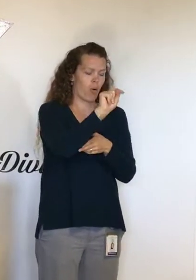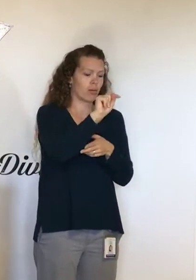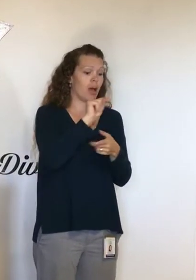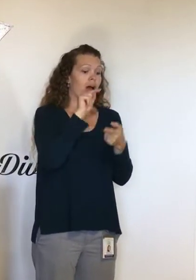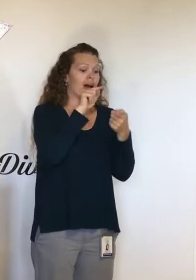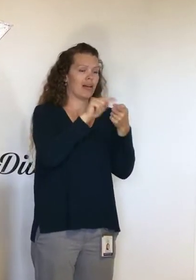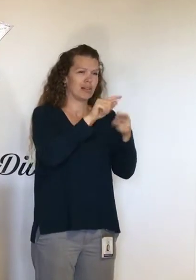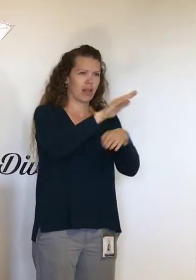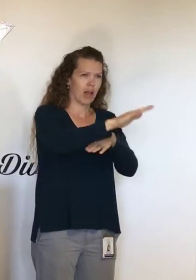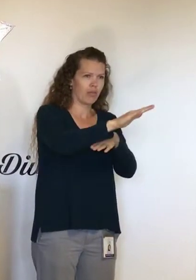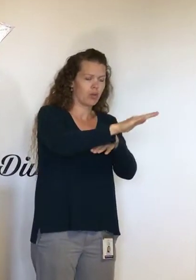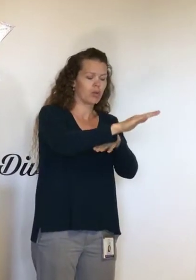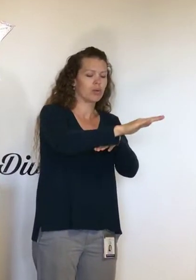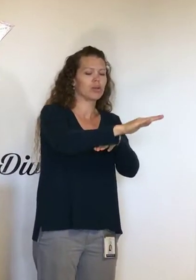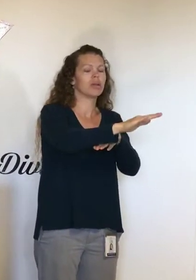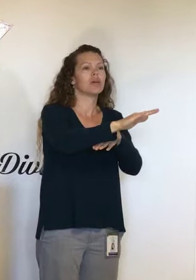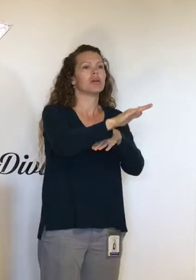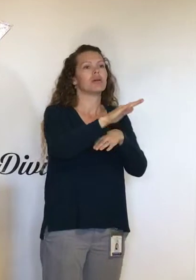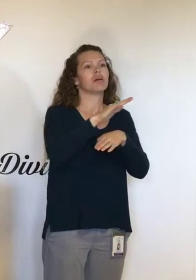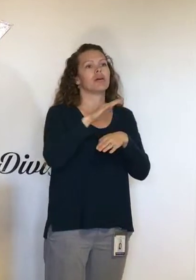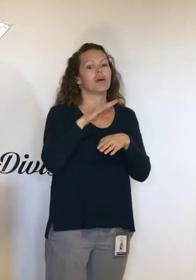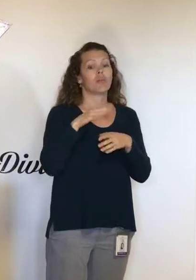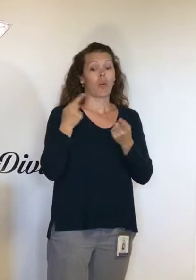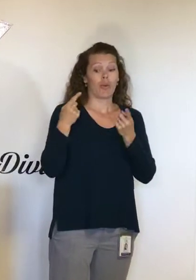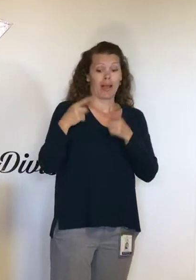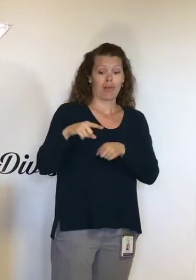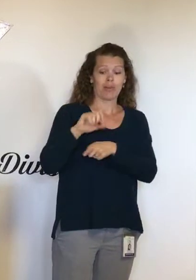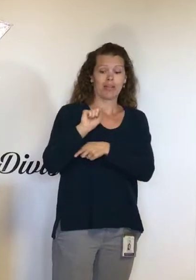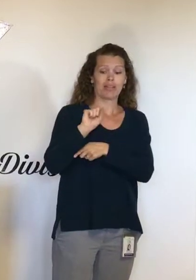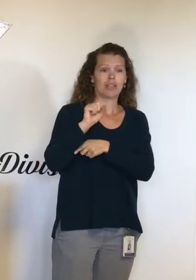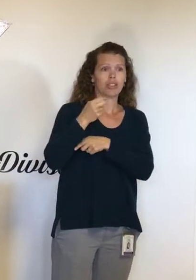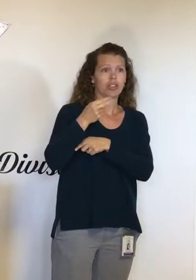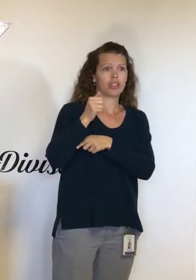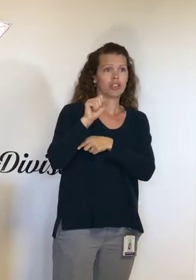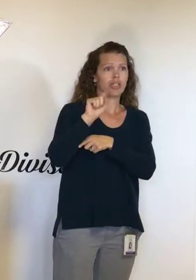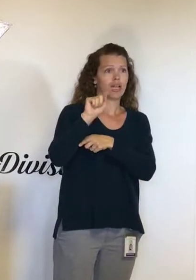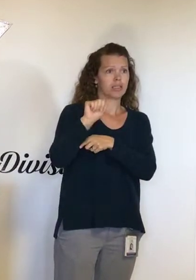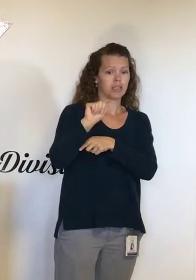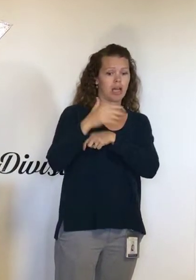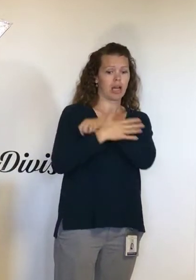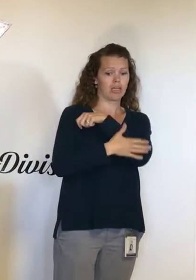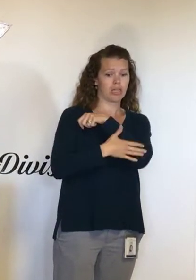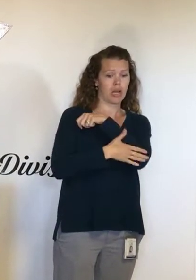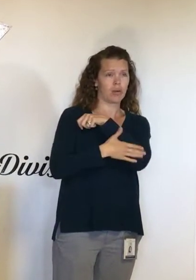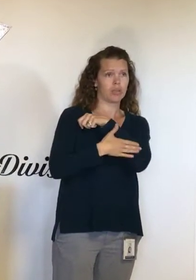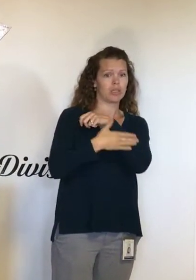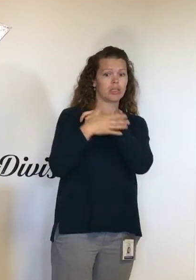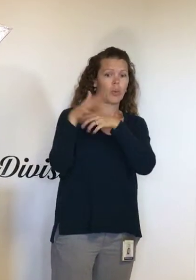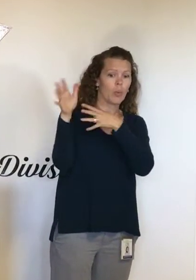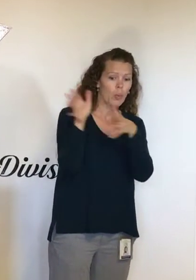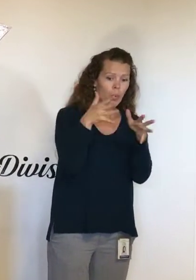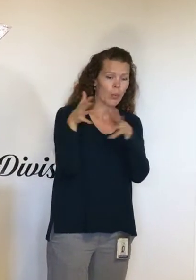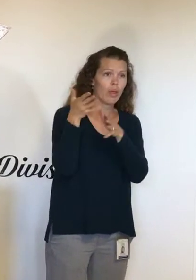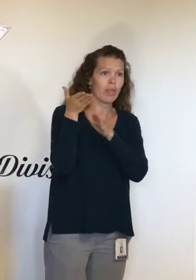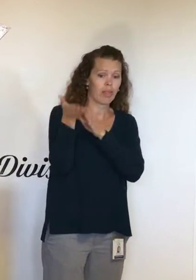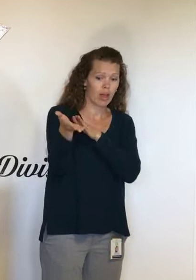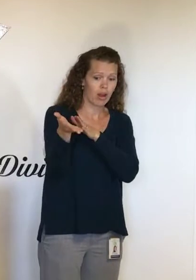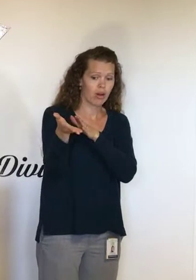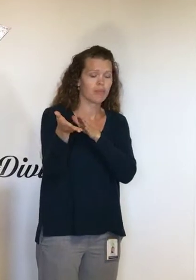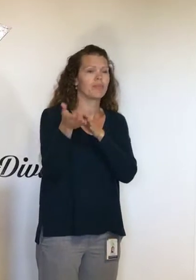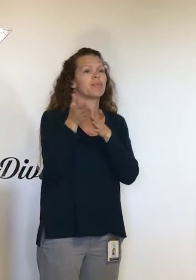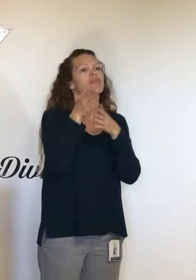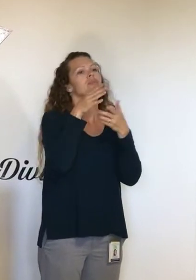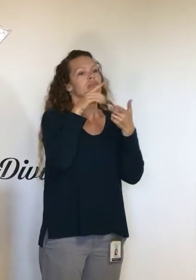County. And because of the events that are occurring in Shasta County, PG&E elected to de-energize the transmission lines